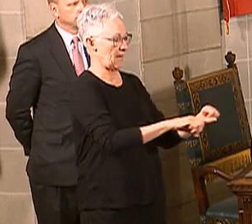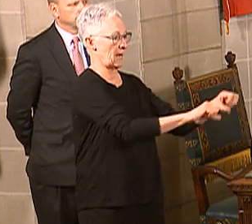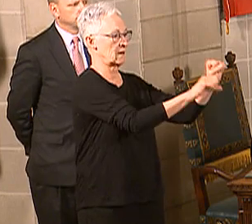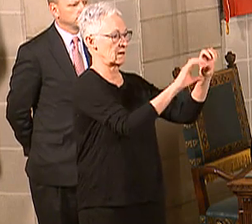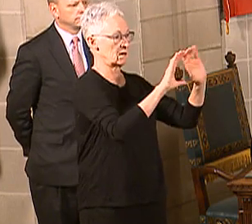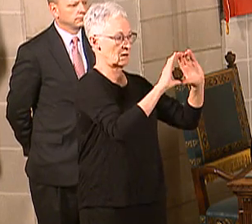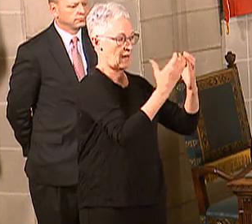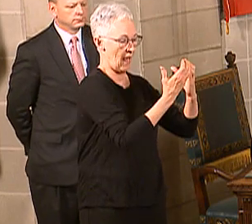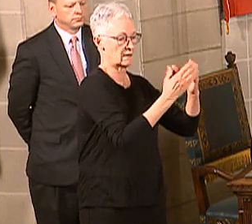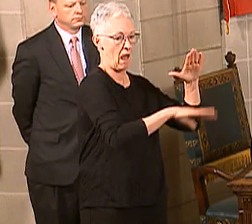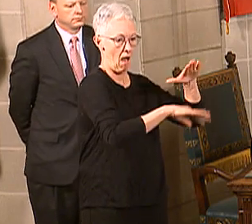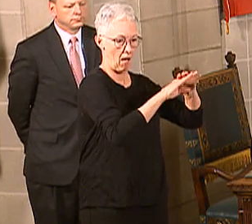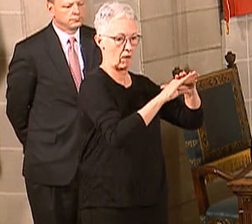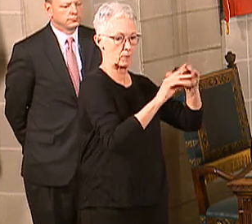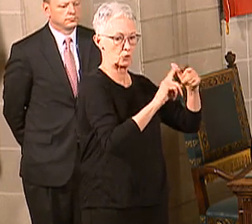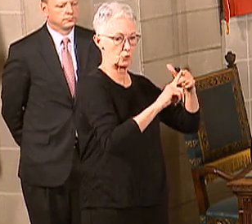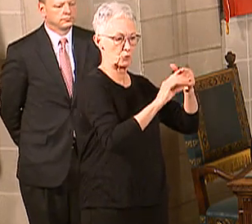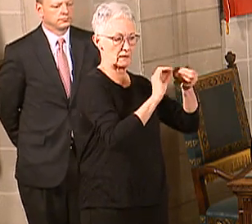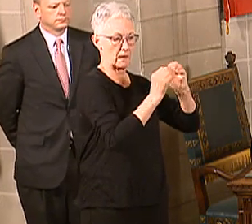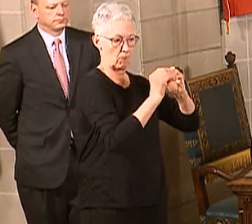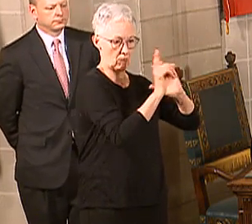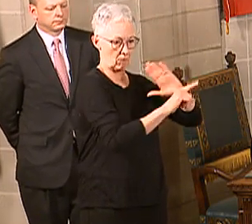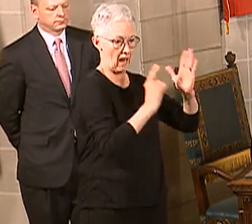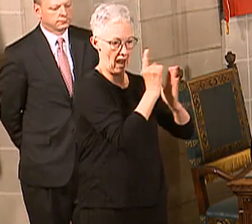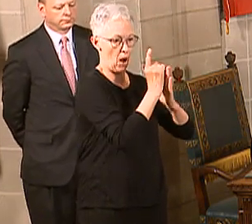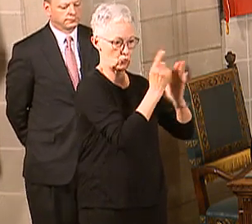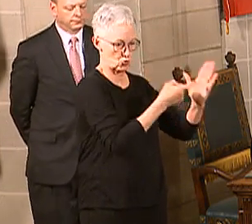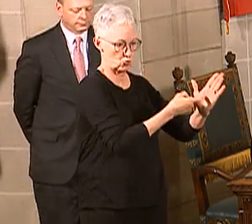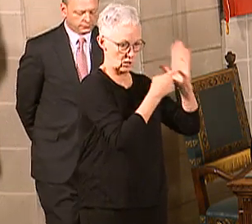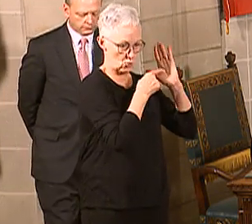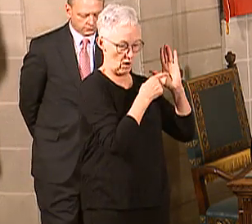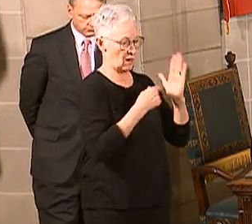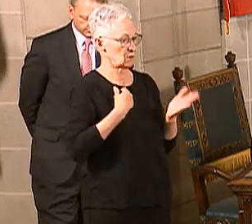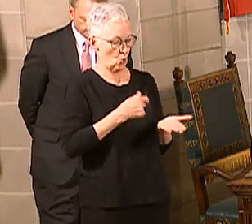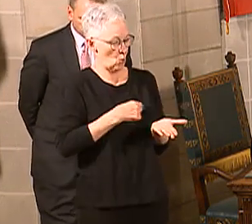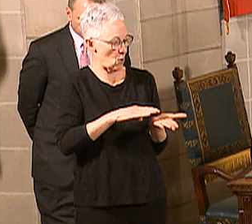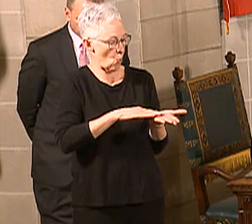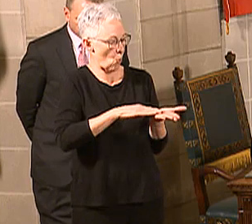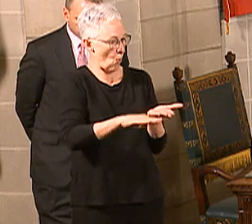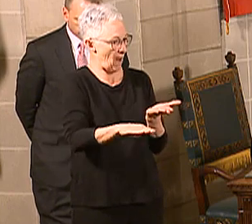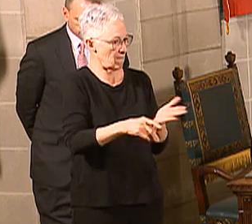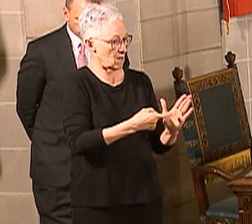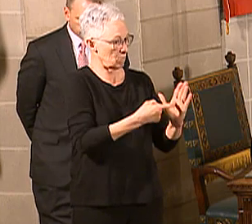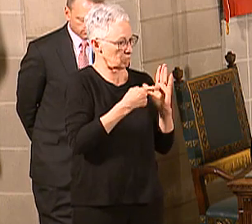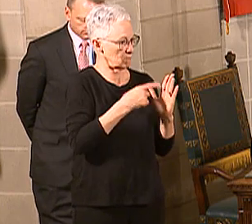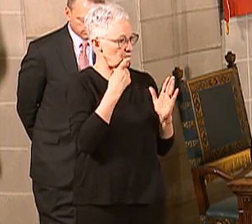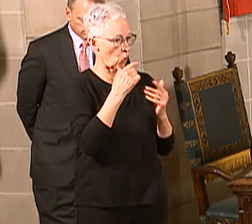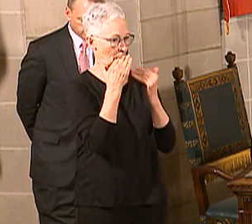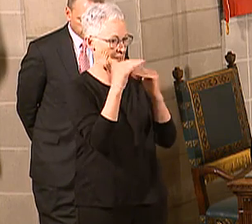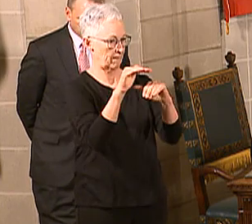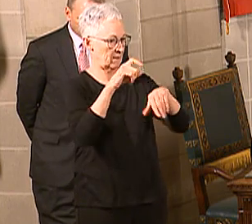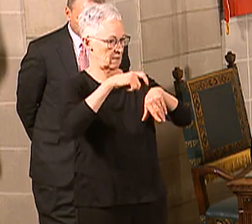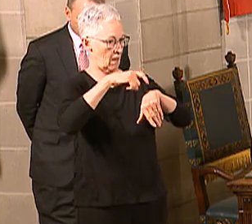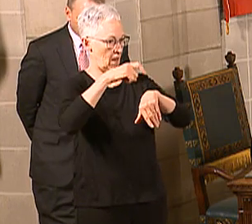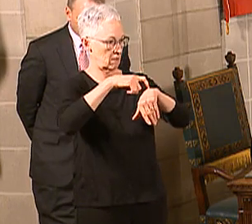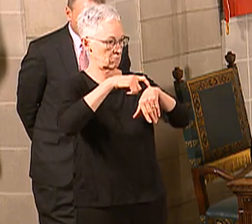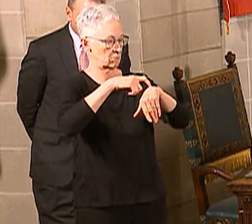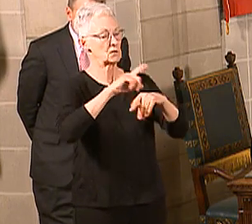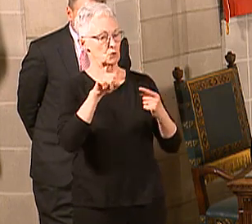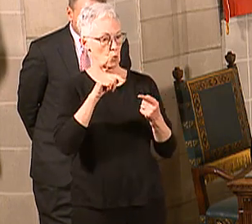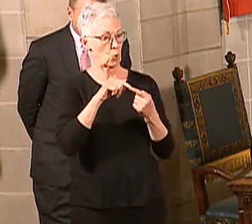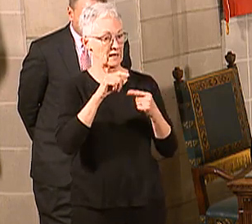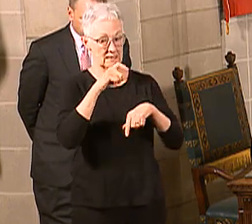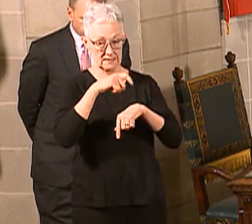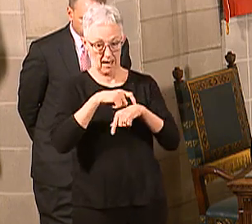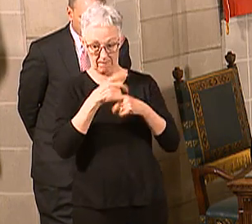The same sort of statutes will be in place. Again, these executive orders waive statutes for a limited period of time. Once that period of time is over, then the person